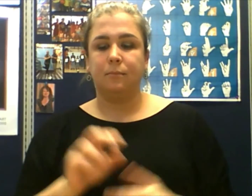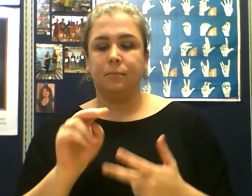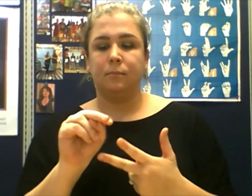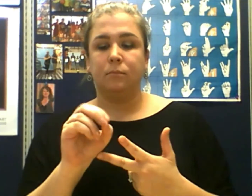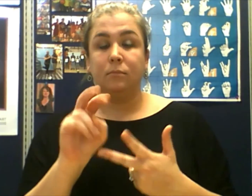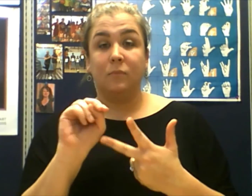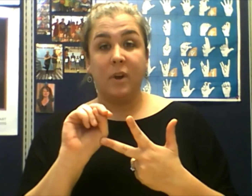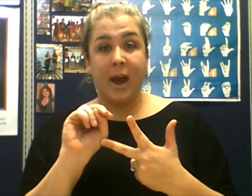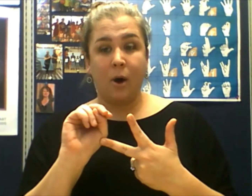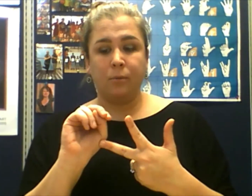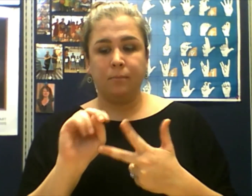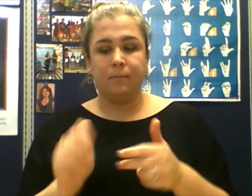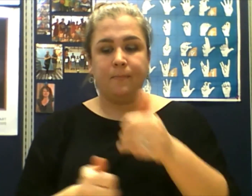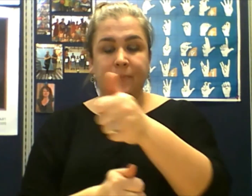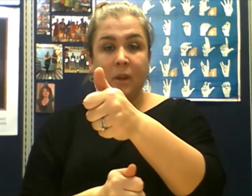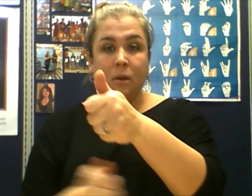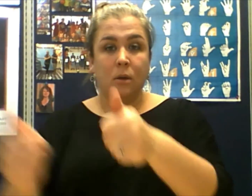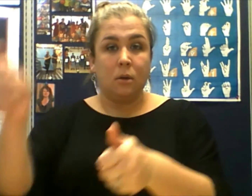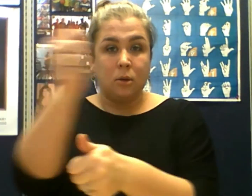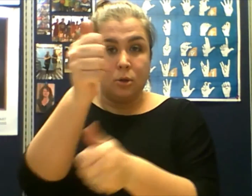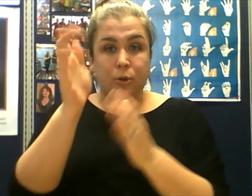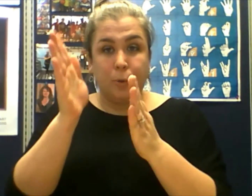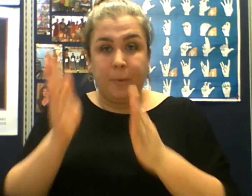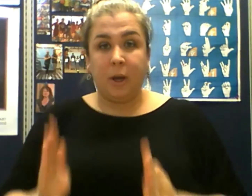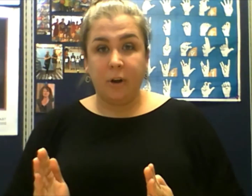Noun. Superior.